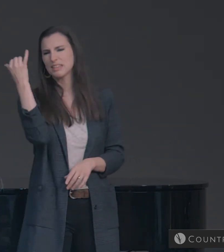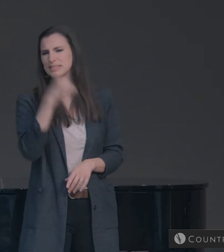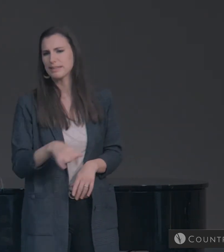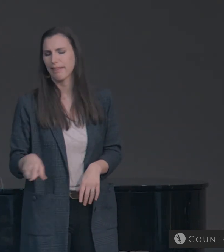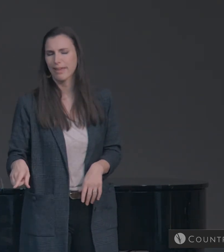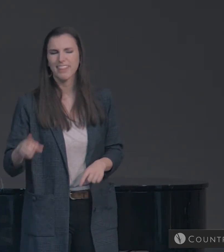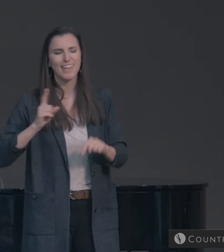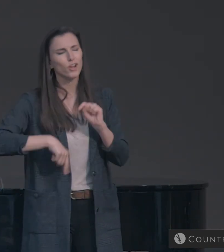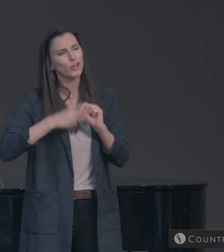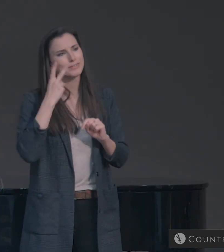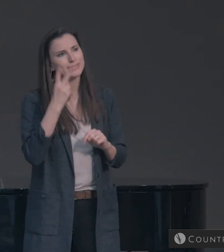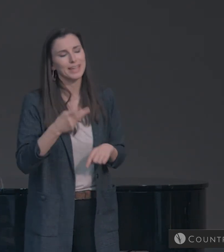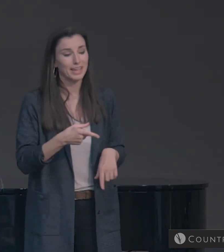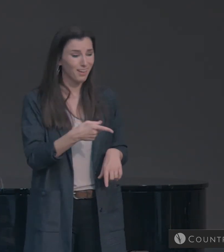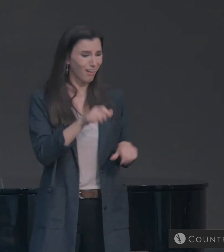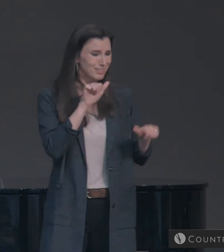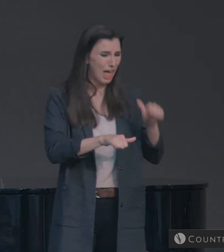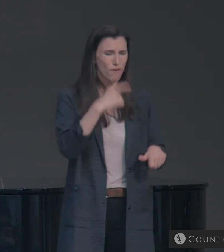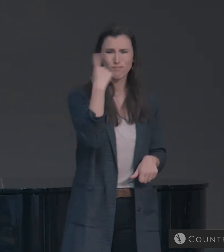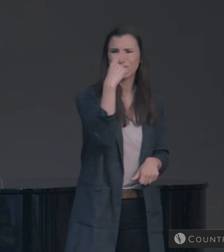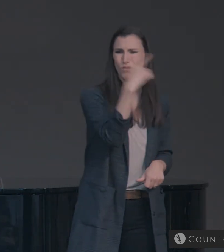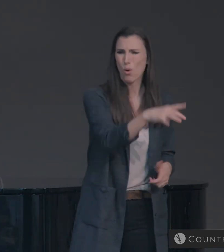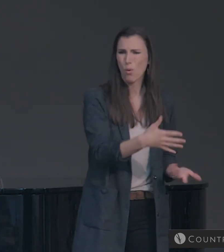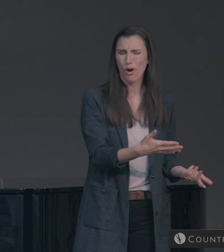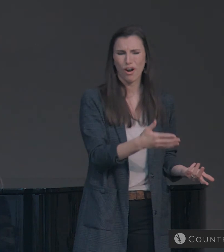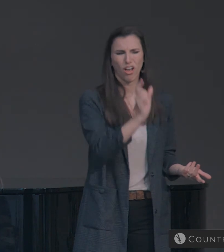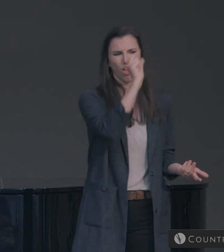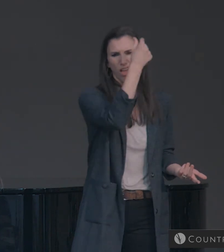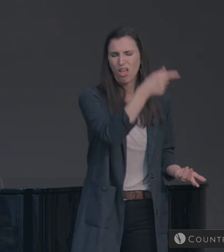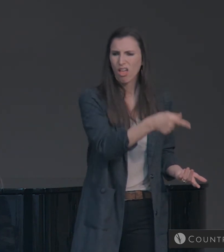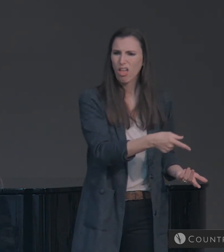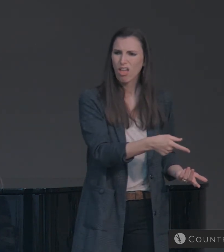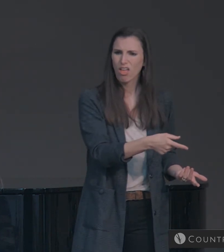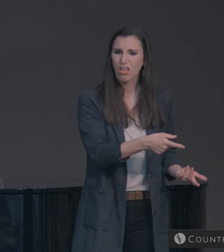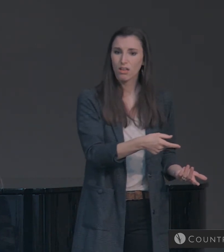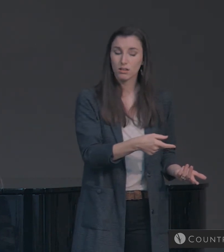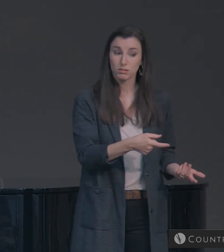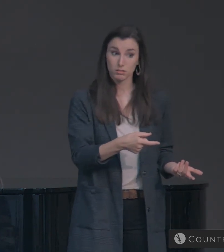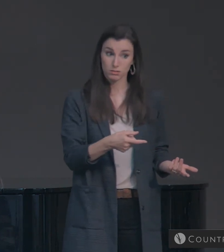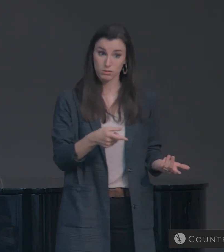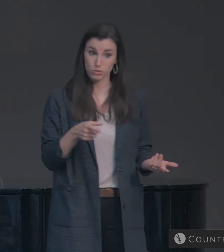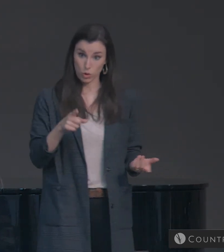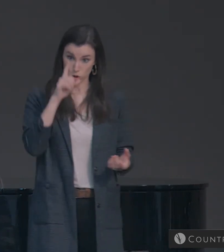These silly doubters. So you believe them?